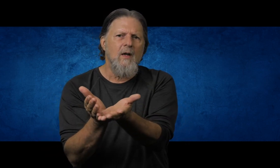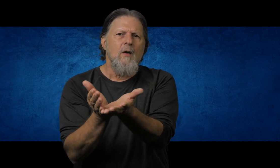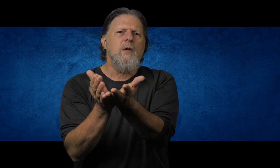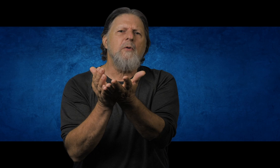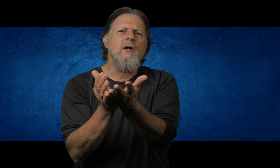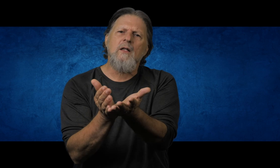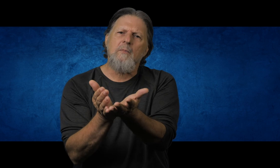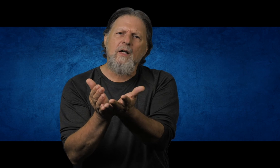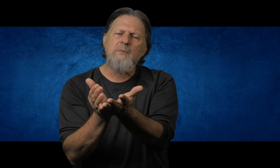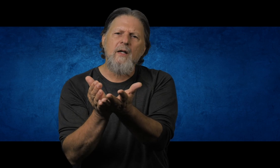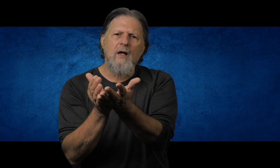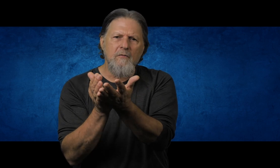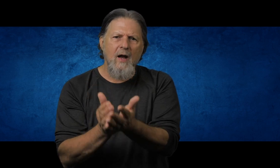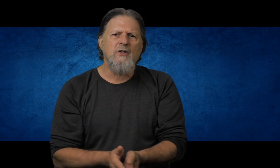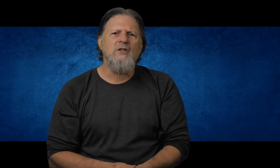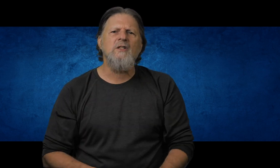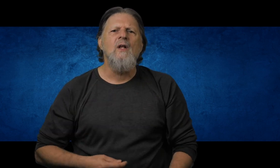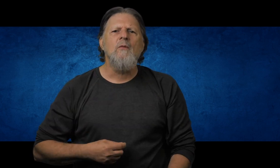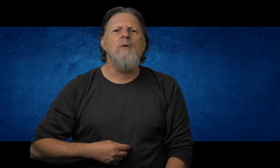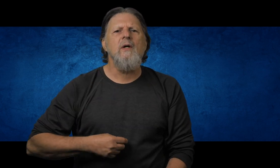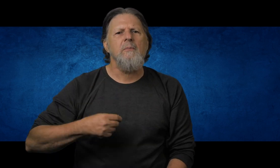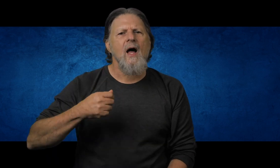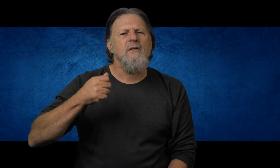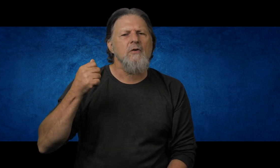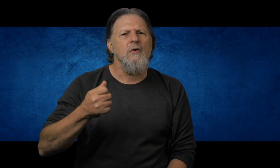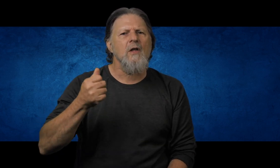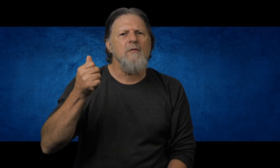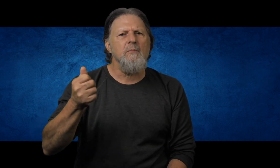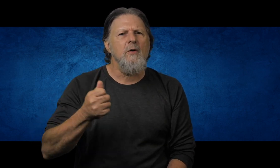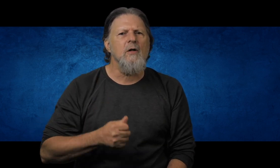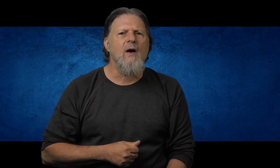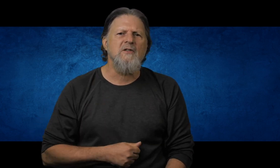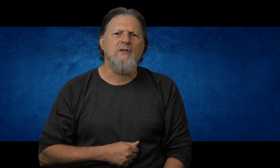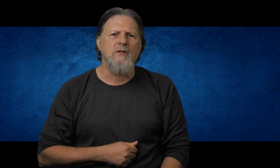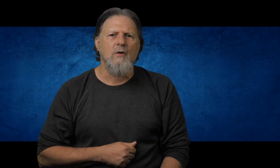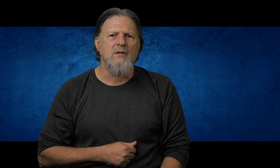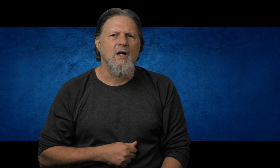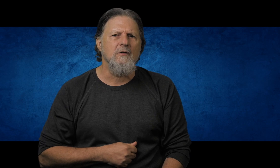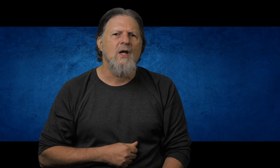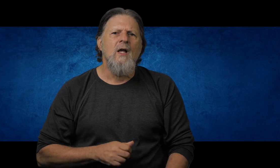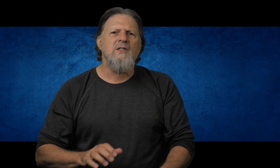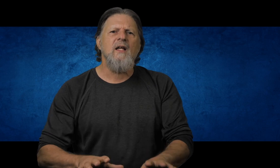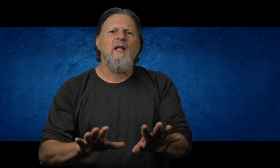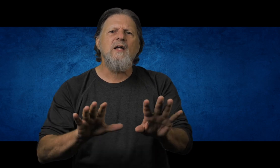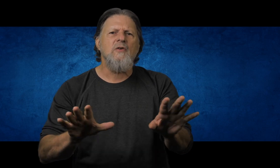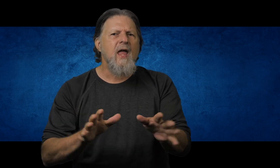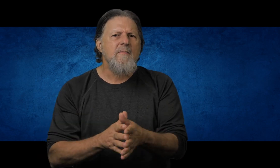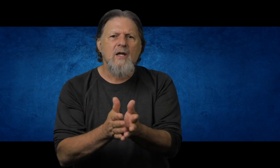We put on the breastplate of righteousness when we apply the truth of imputed righteousness to ourselves. Satan lies, you can't be